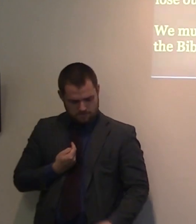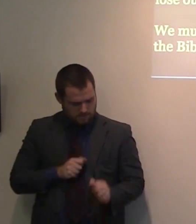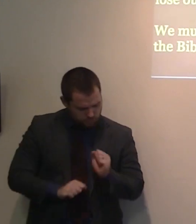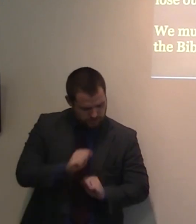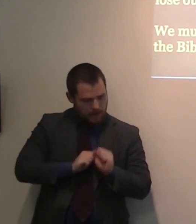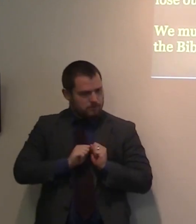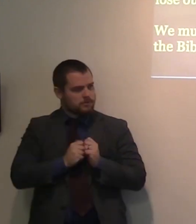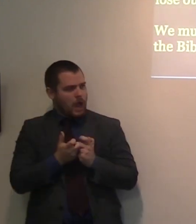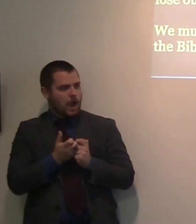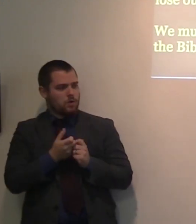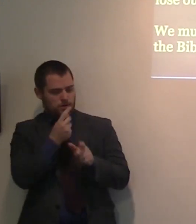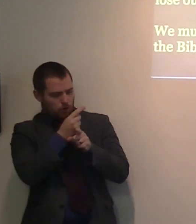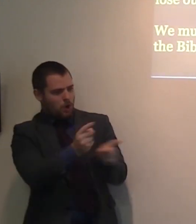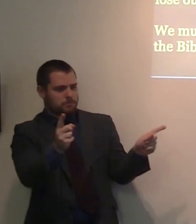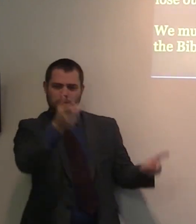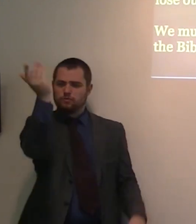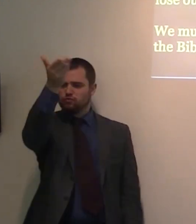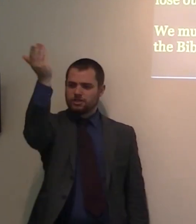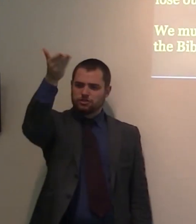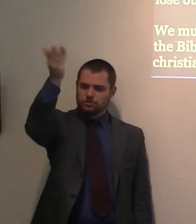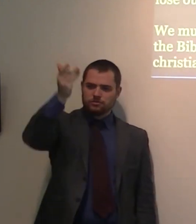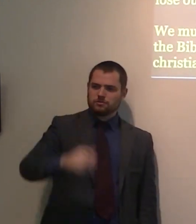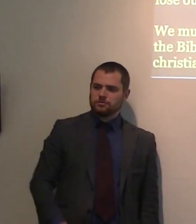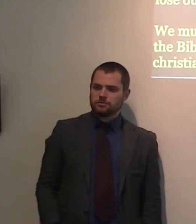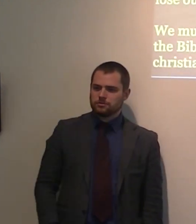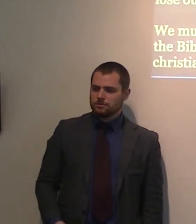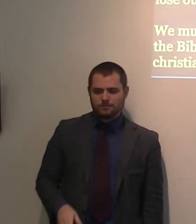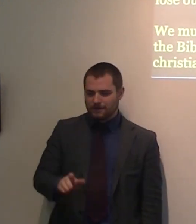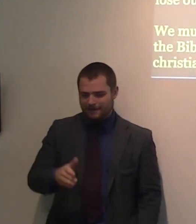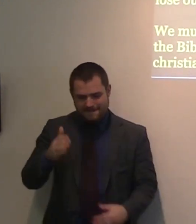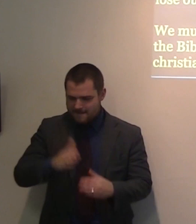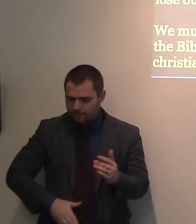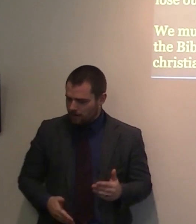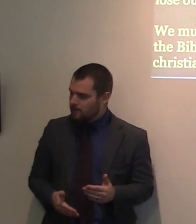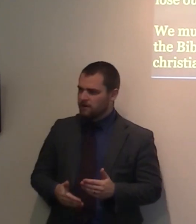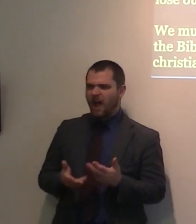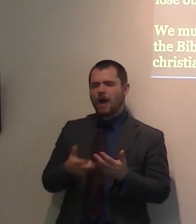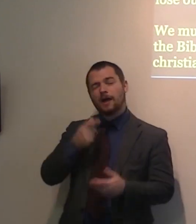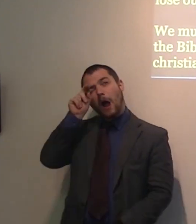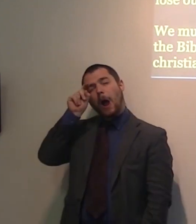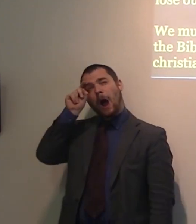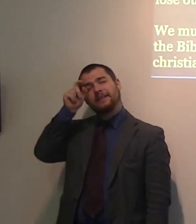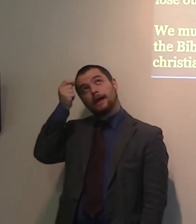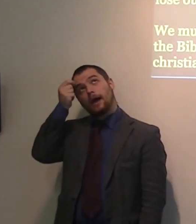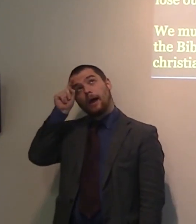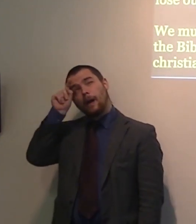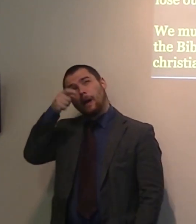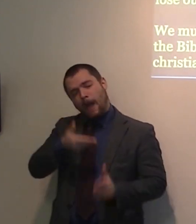And we do not dilute it. We do not sell it. We do not